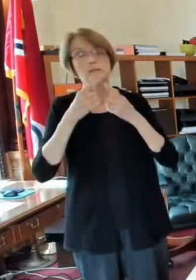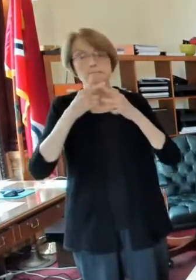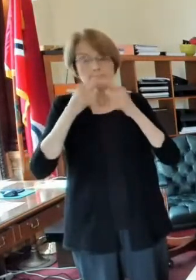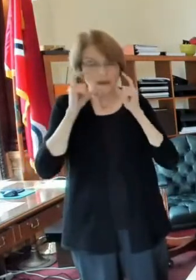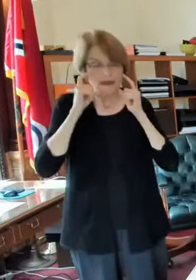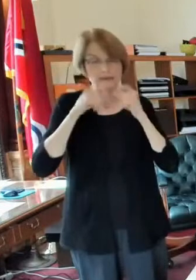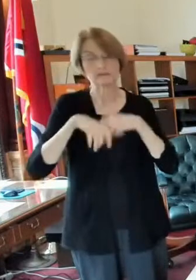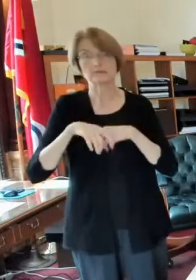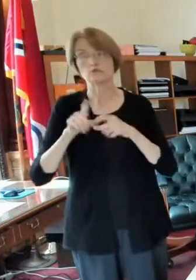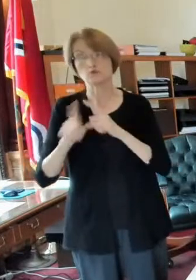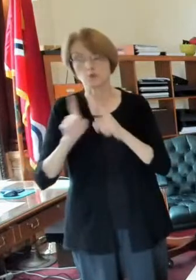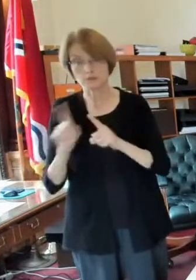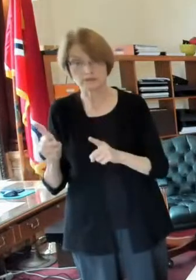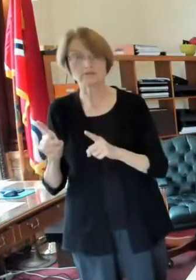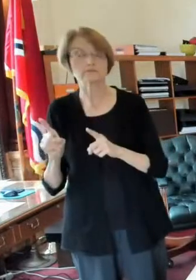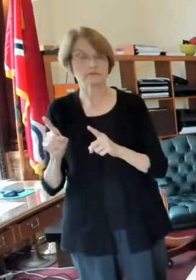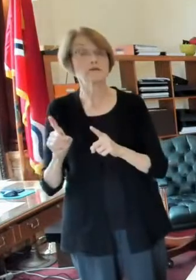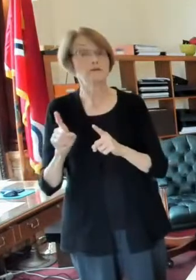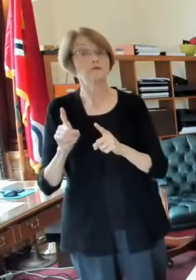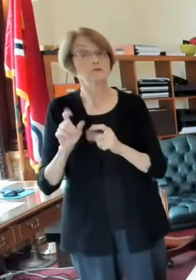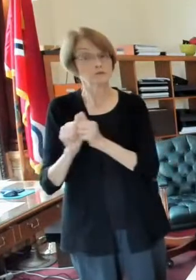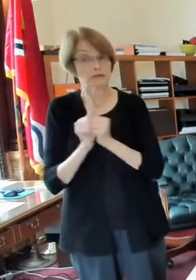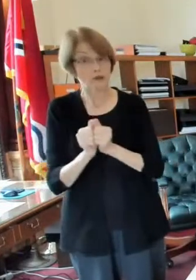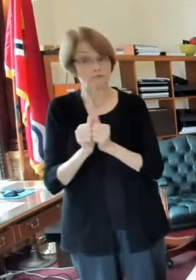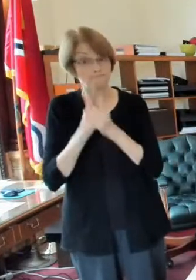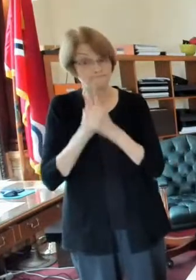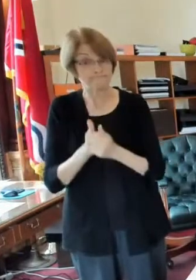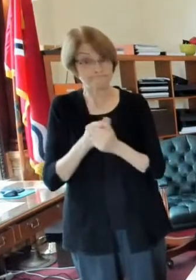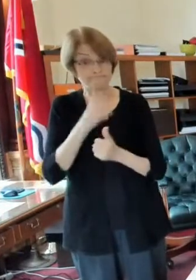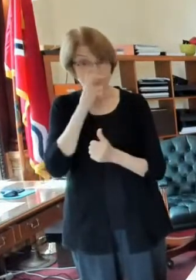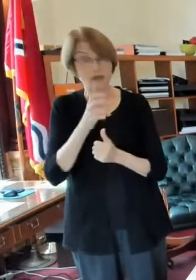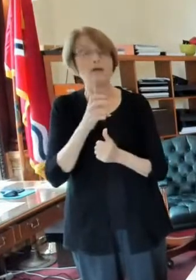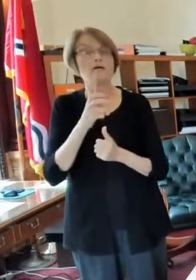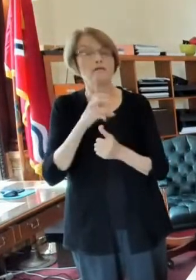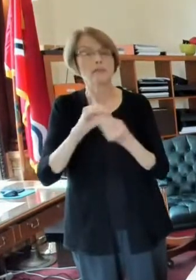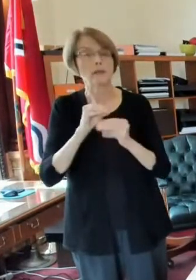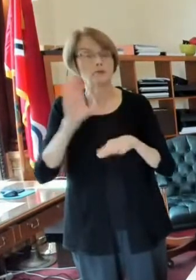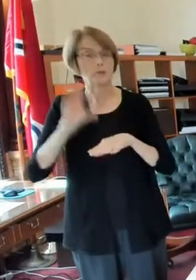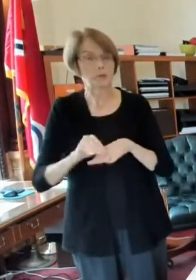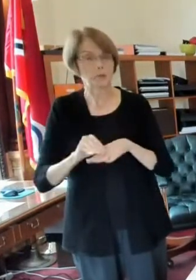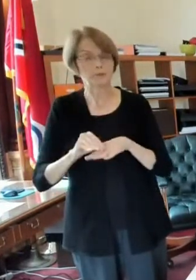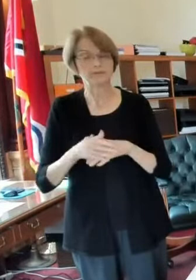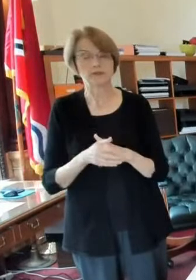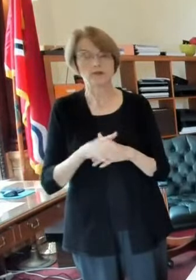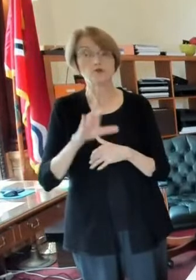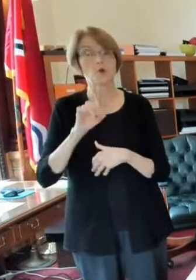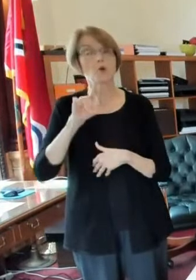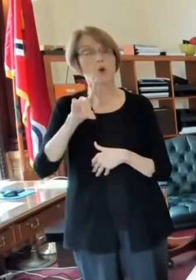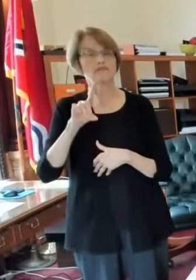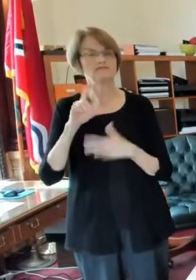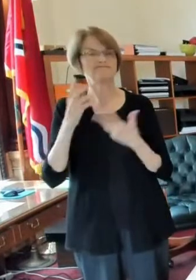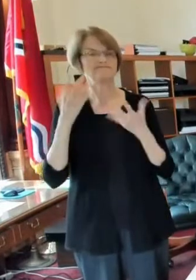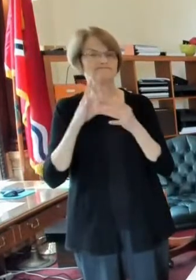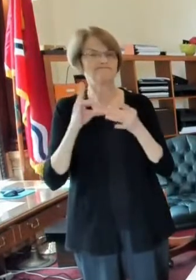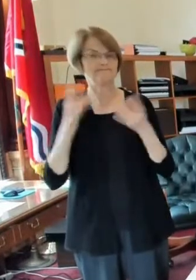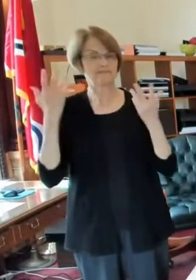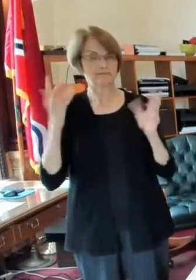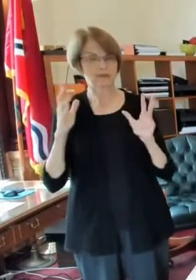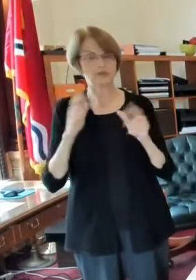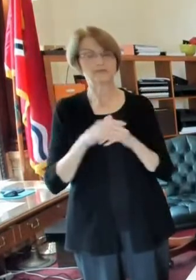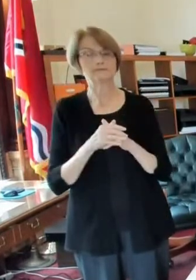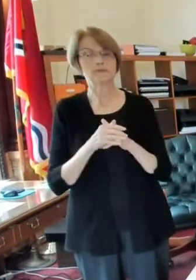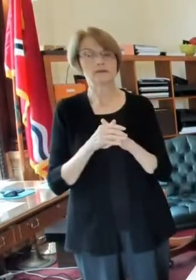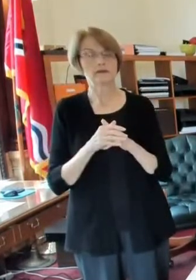our numbers down so um so that's covid for today and i i'll be happy to take your uh to take your